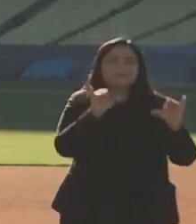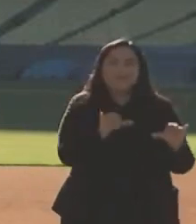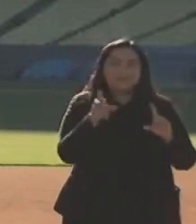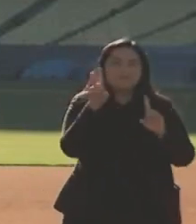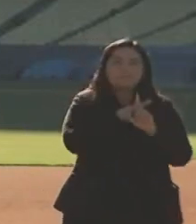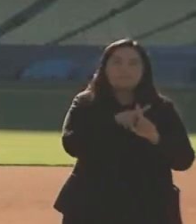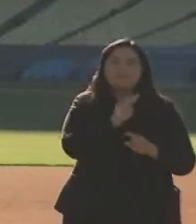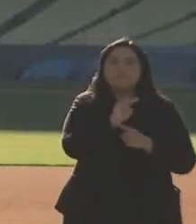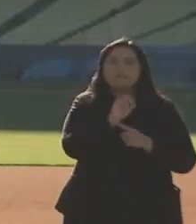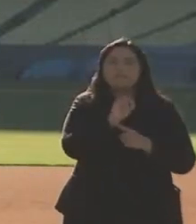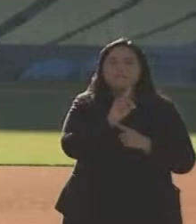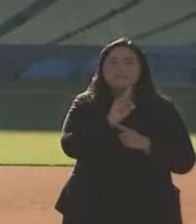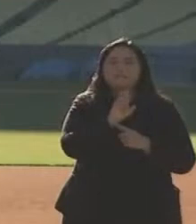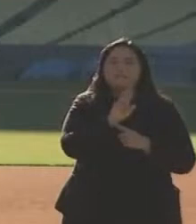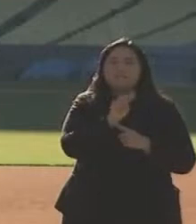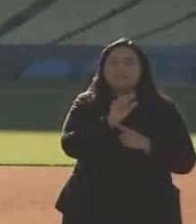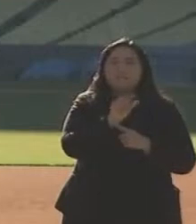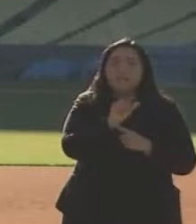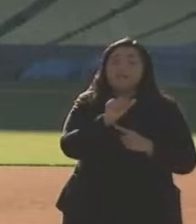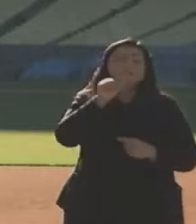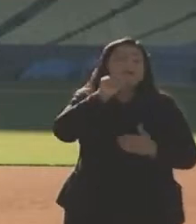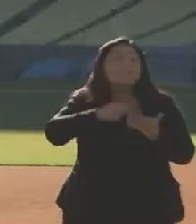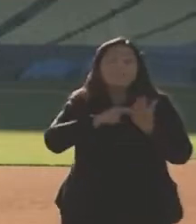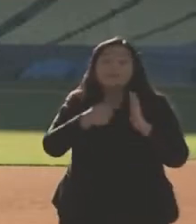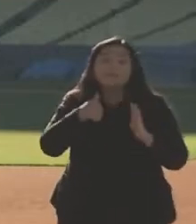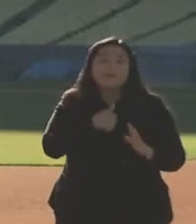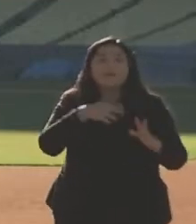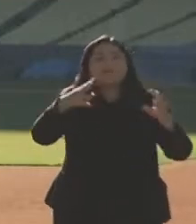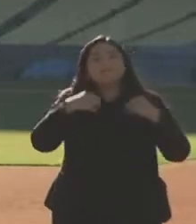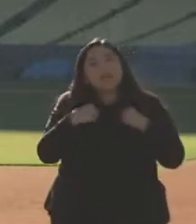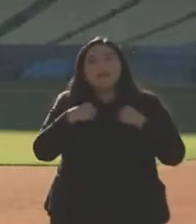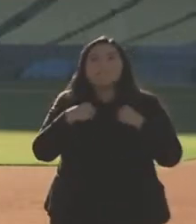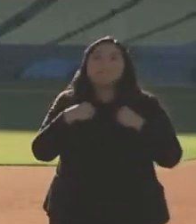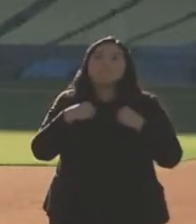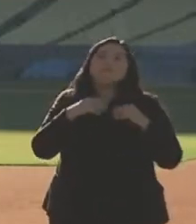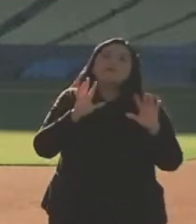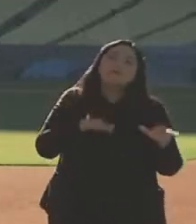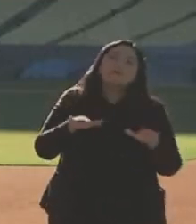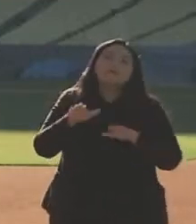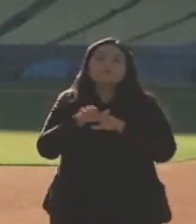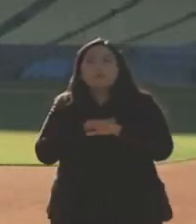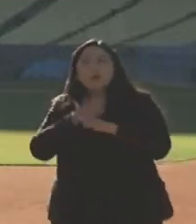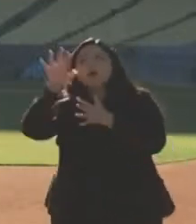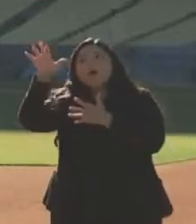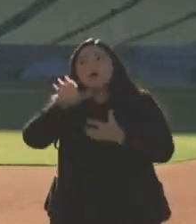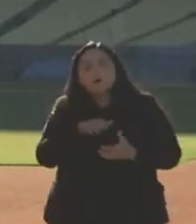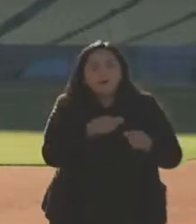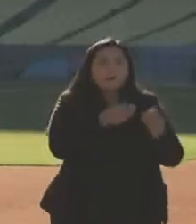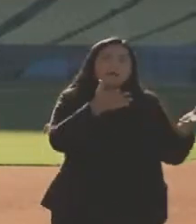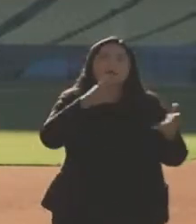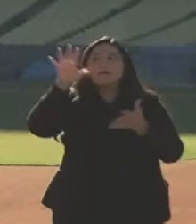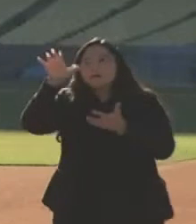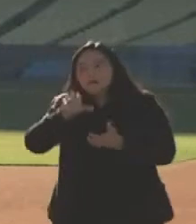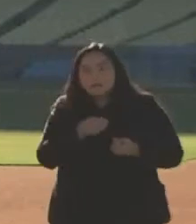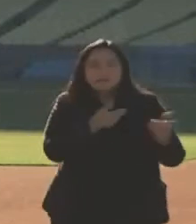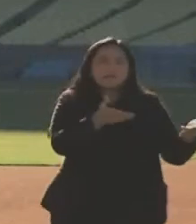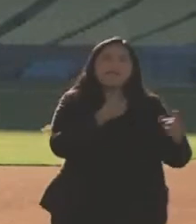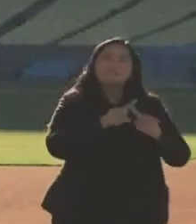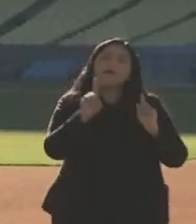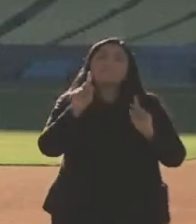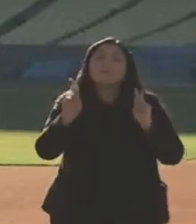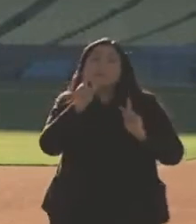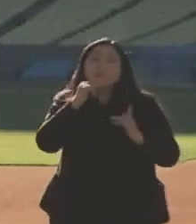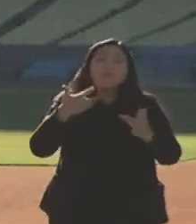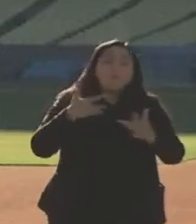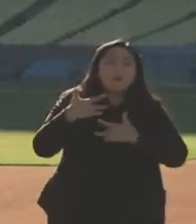accept that the vaccines are coming too slowly, but for folks worried that somehow your arm will expire or the first dose